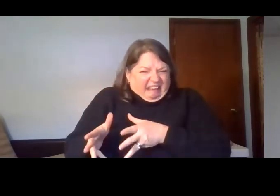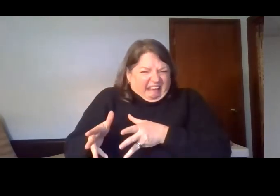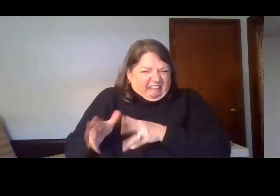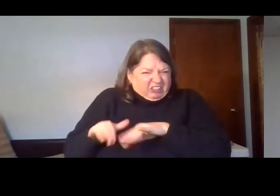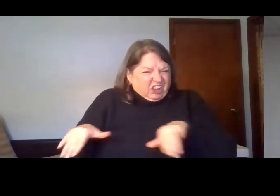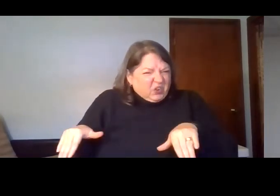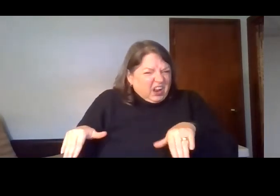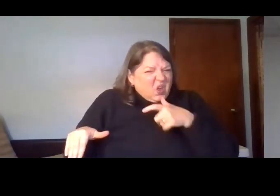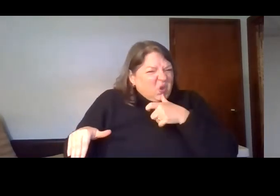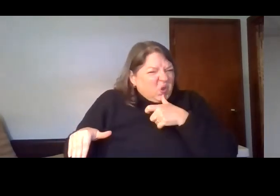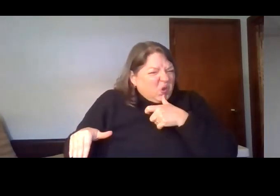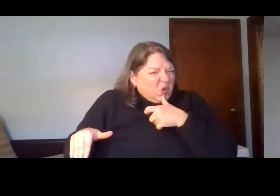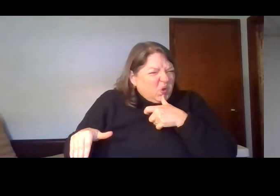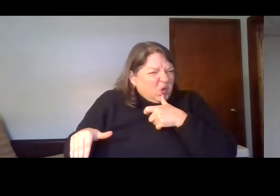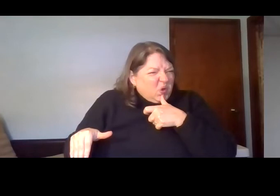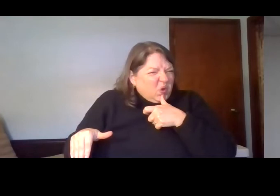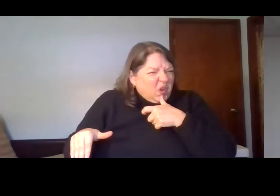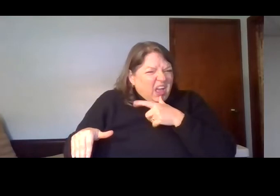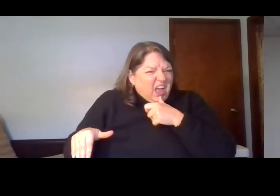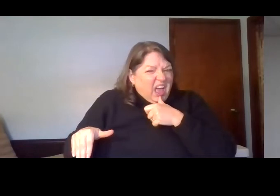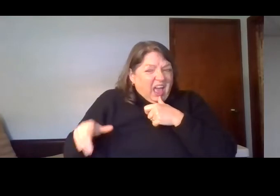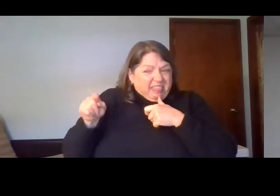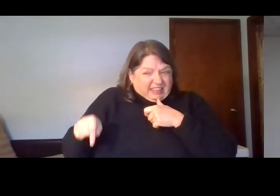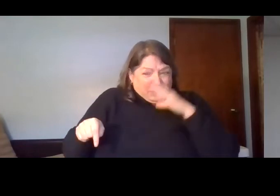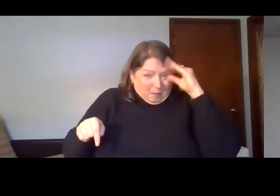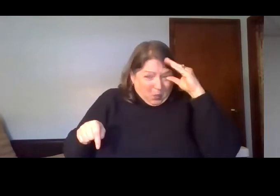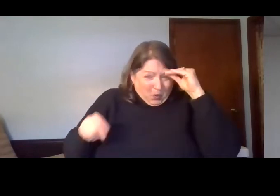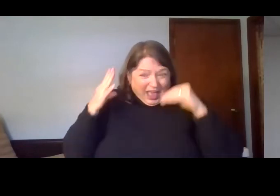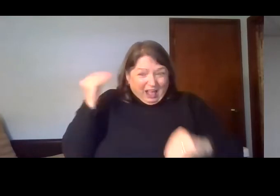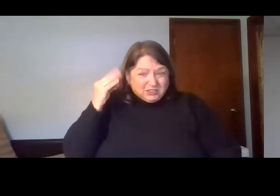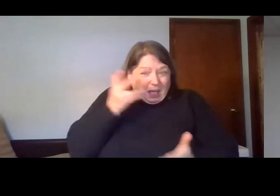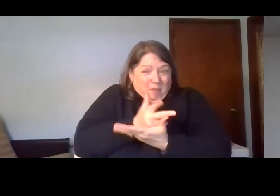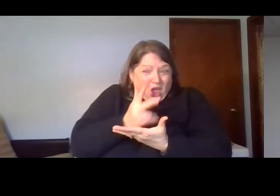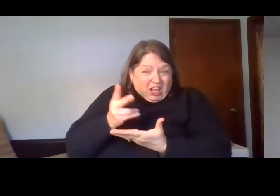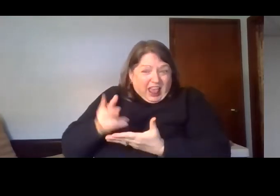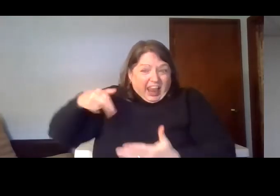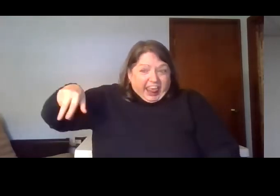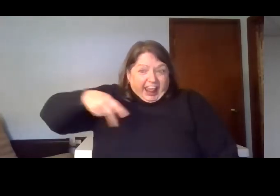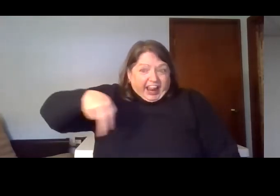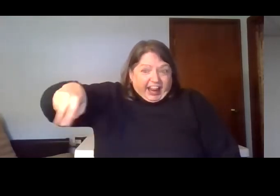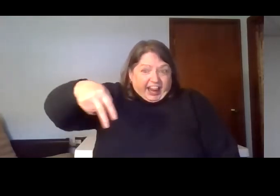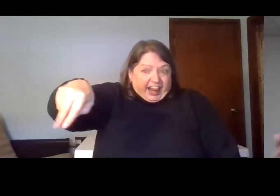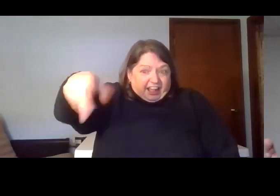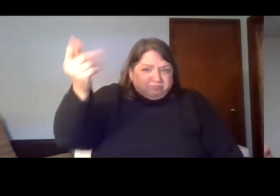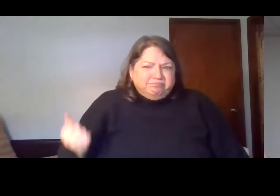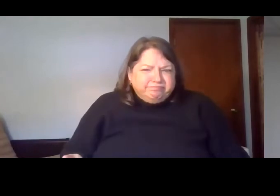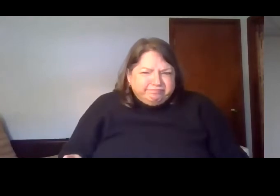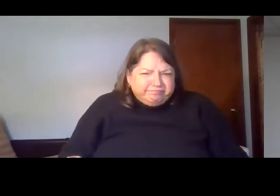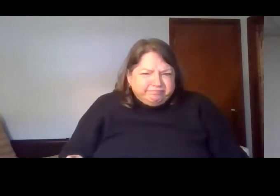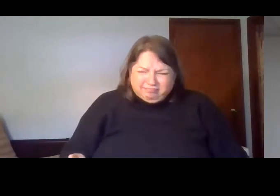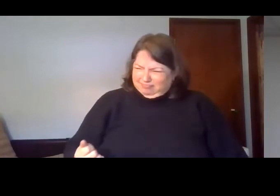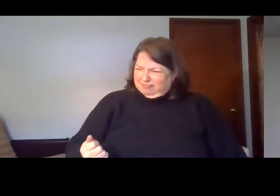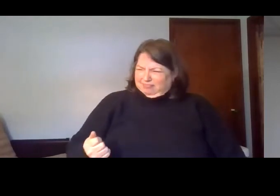dare to do something like that? He was found outside walking in the parking lot all along. Some even said, what were they